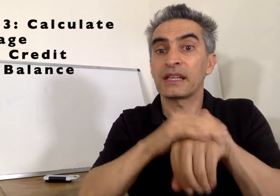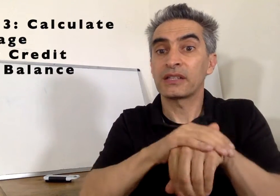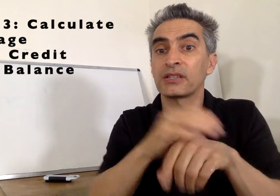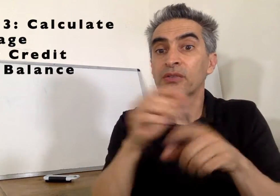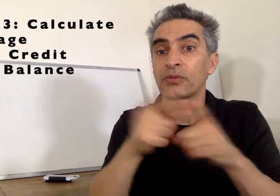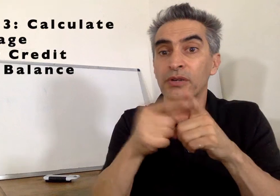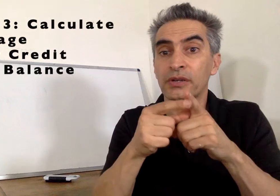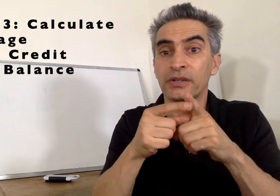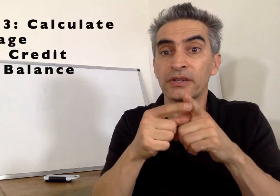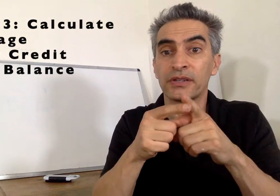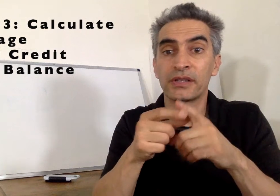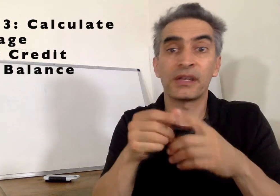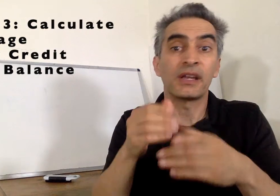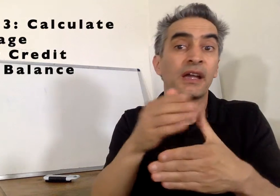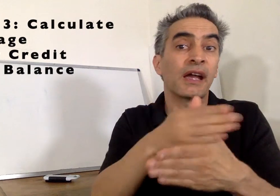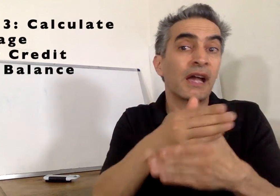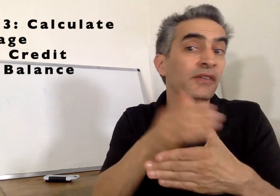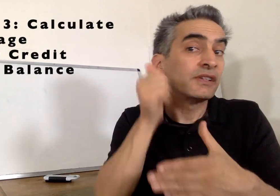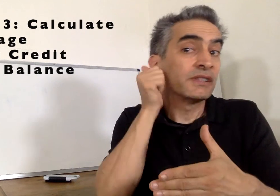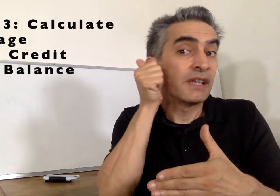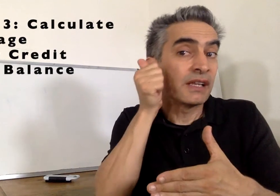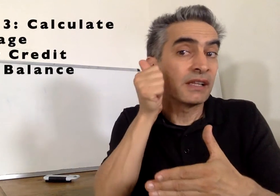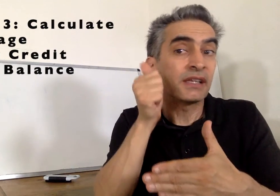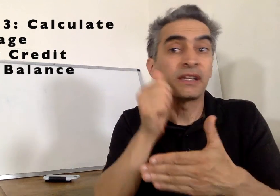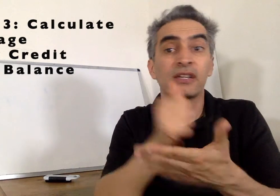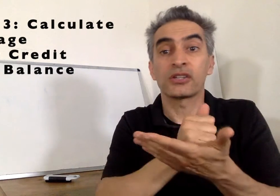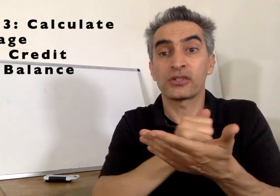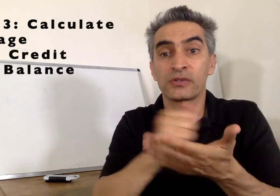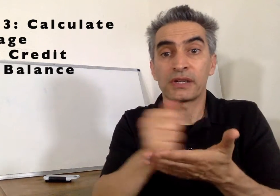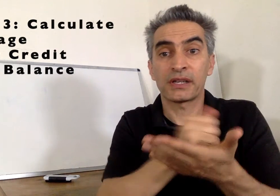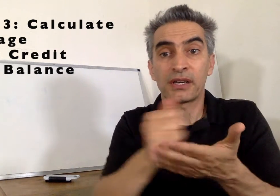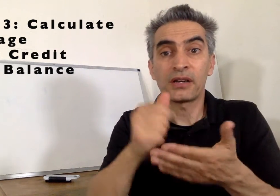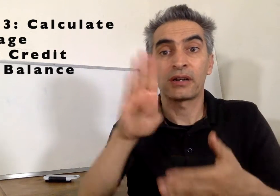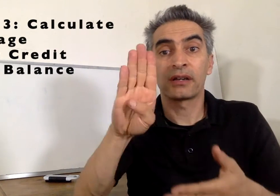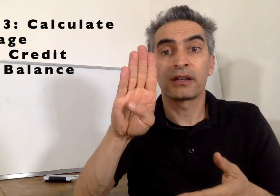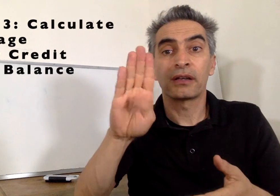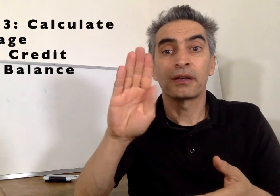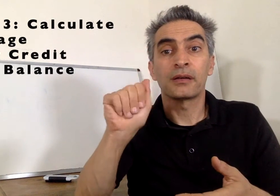In English, it's written this way, just like you see on the screen.